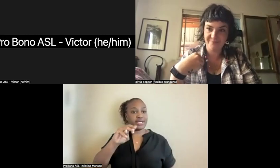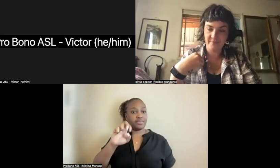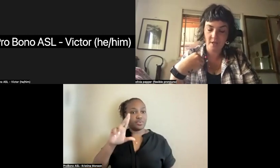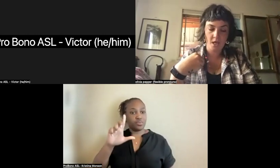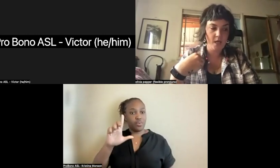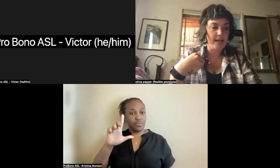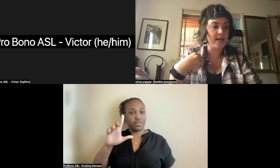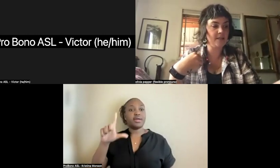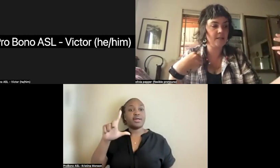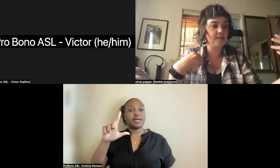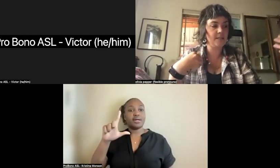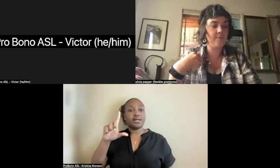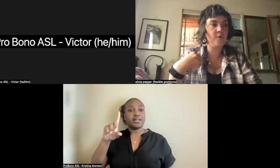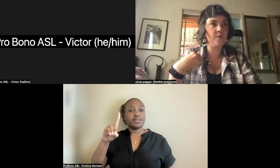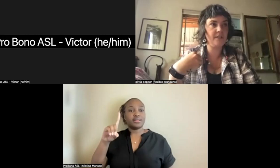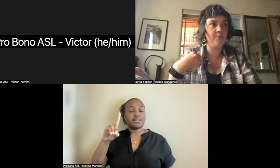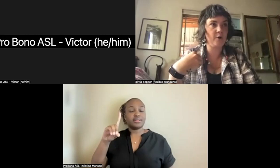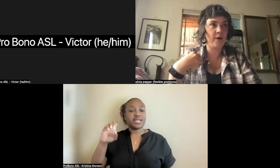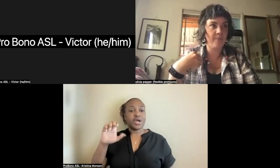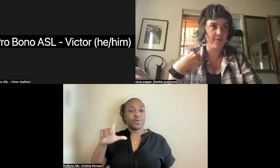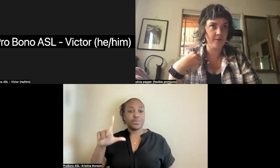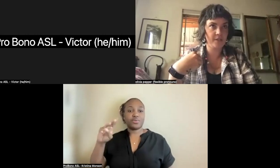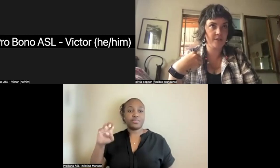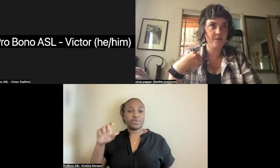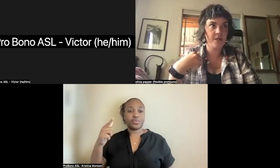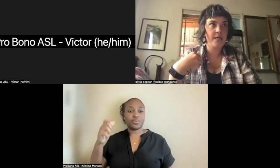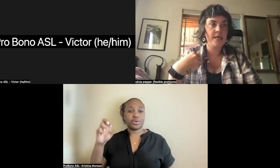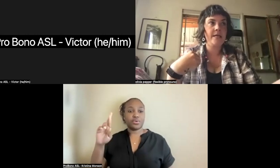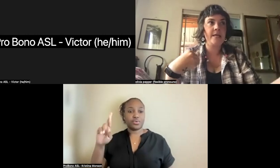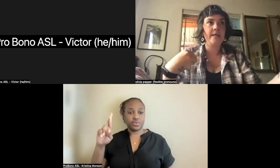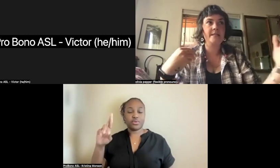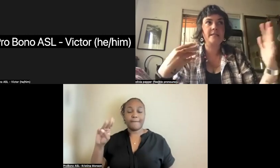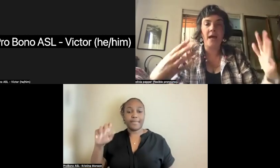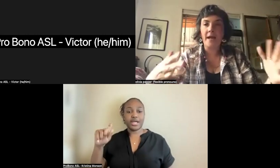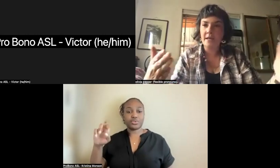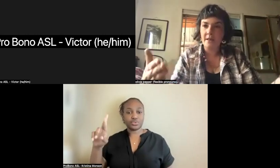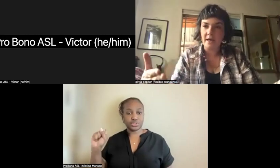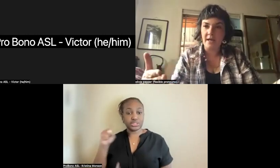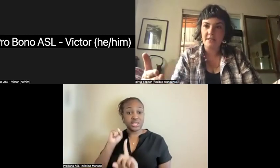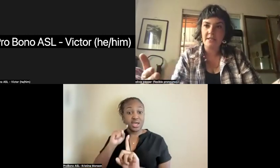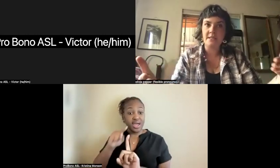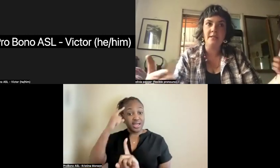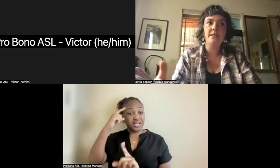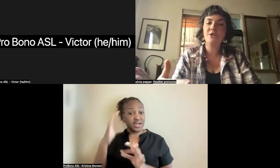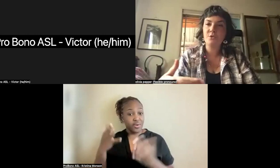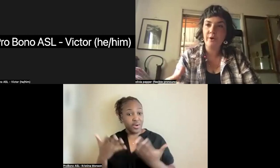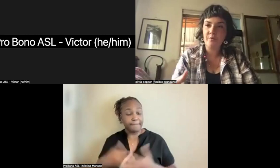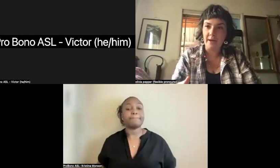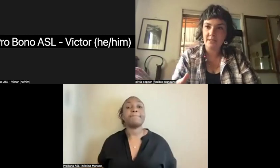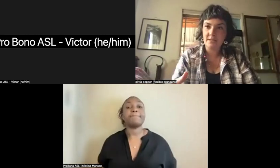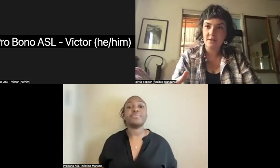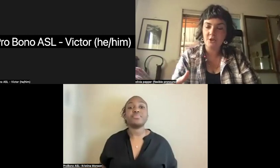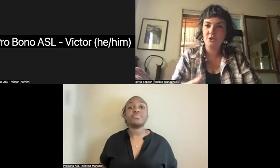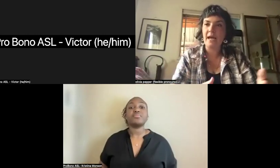Samuel Samuel Liddell McGregor Mathers decided that these initiatory